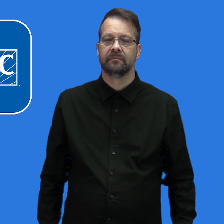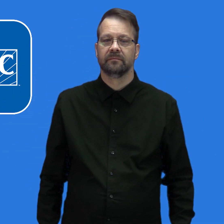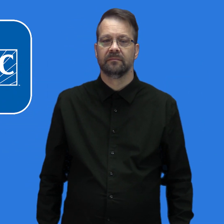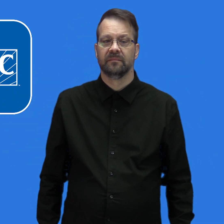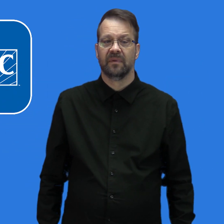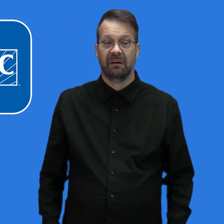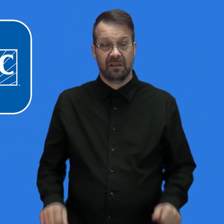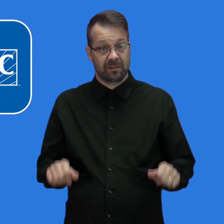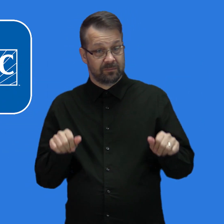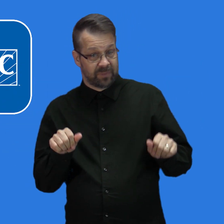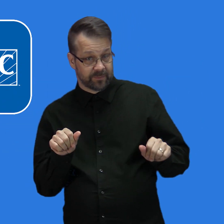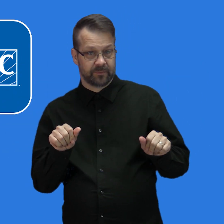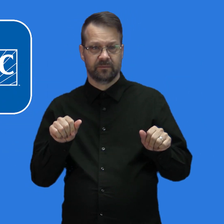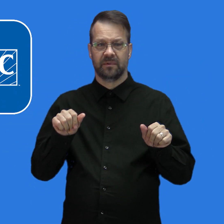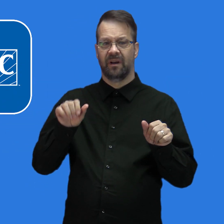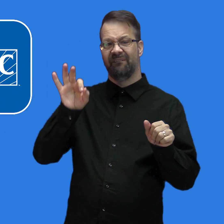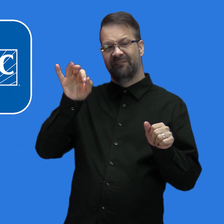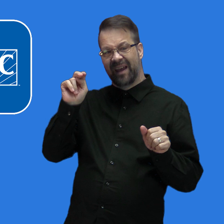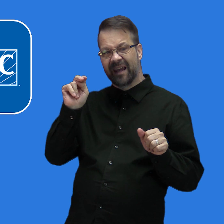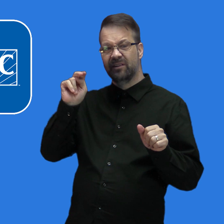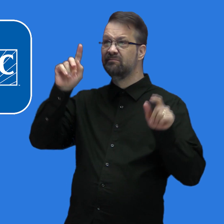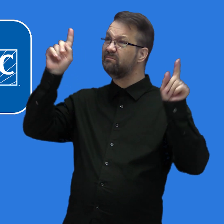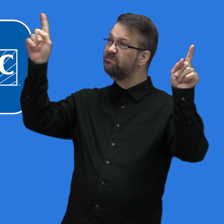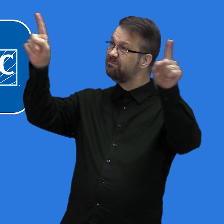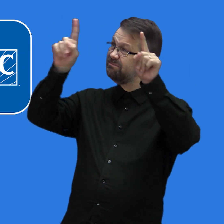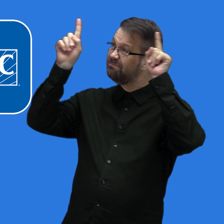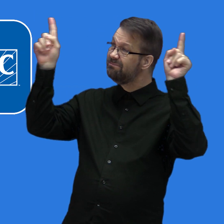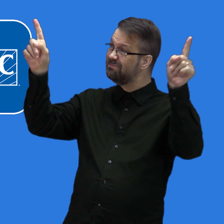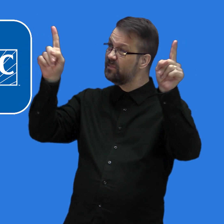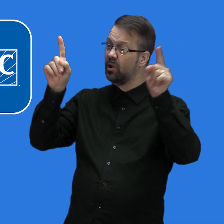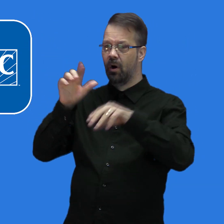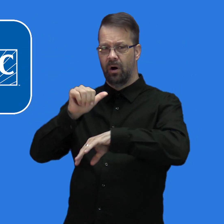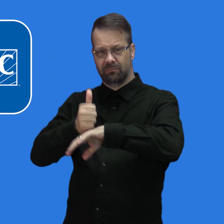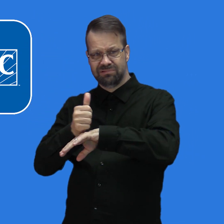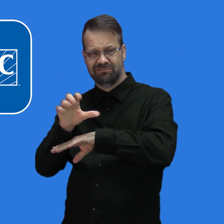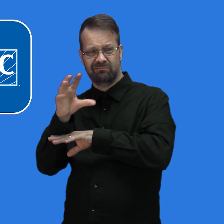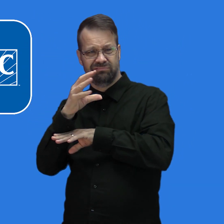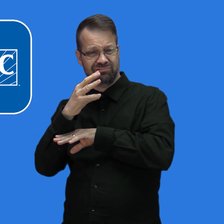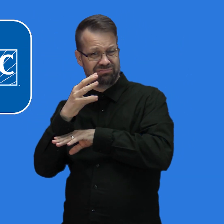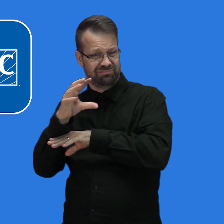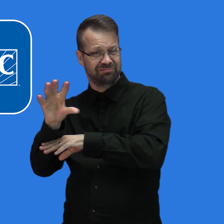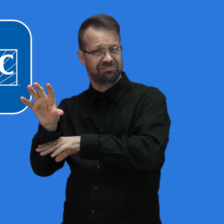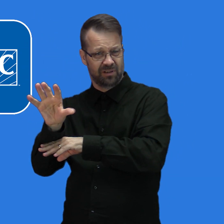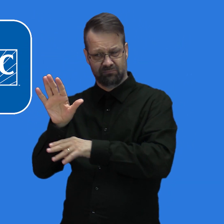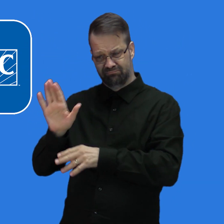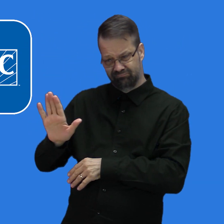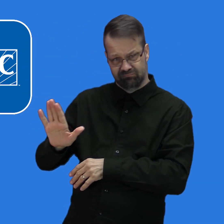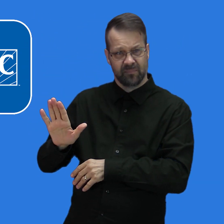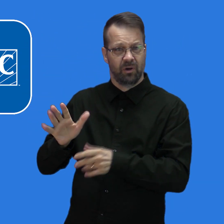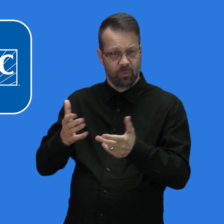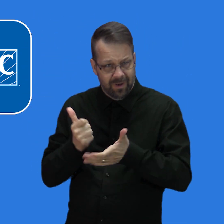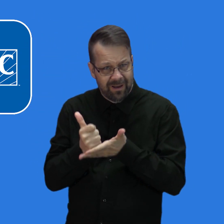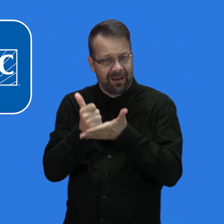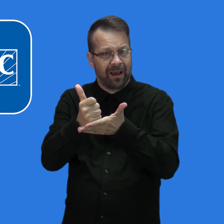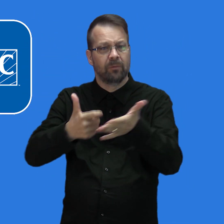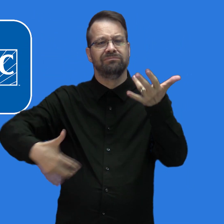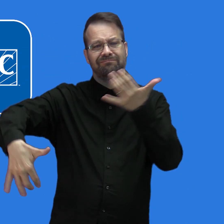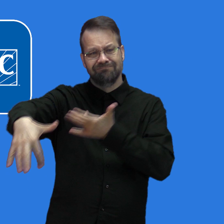Use fans to improve airflow. Use ceiling fans and portable fans to slowly promote